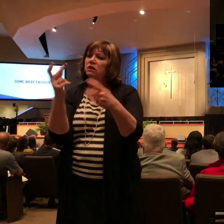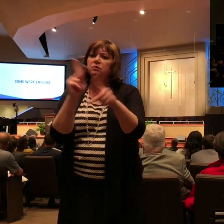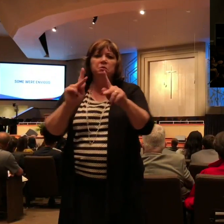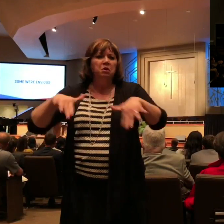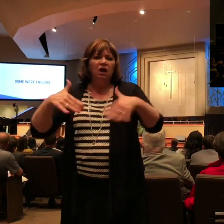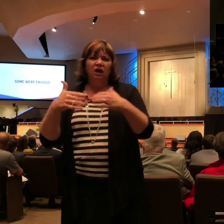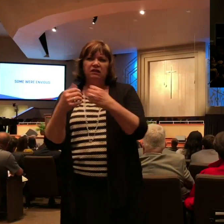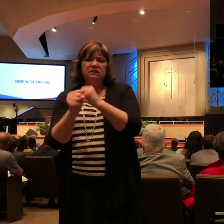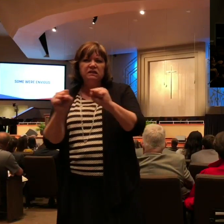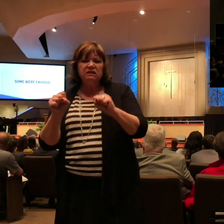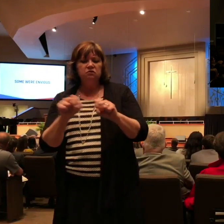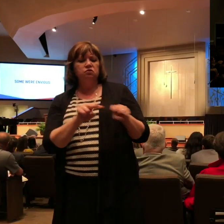The lost.